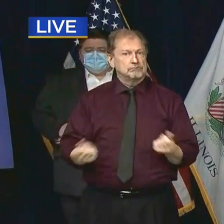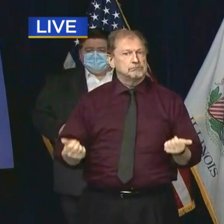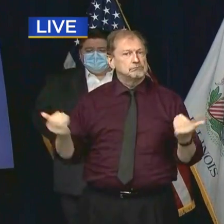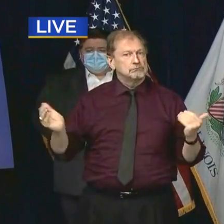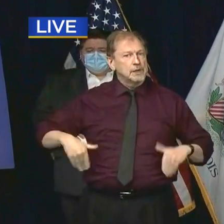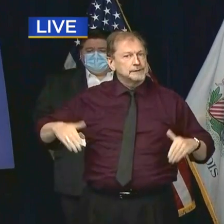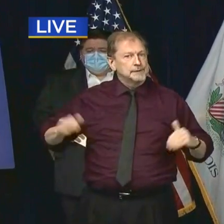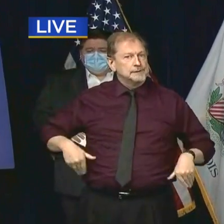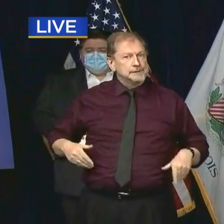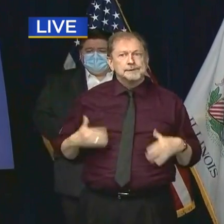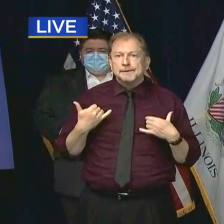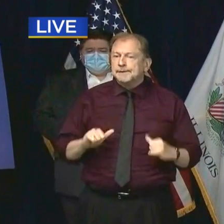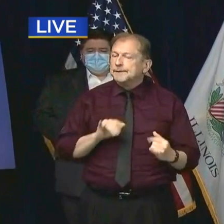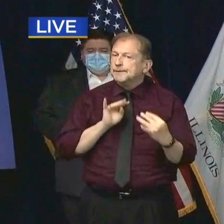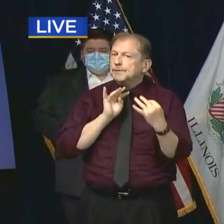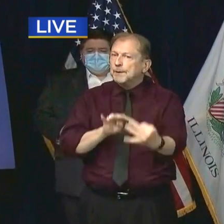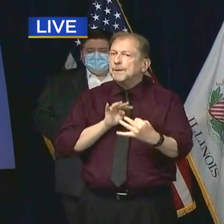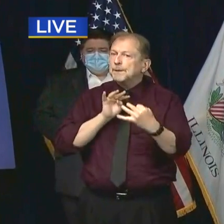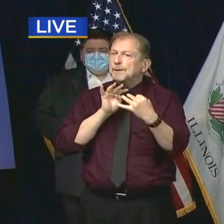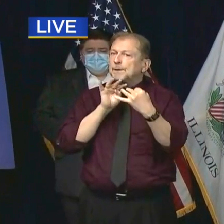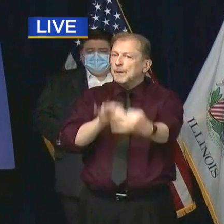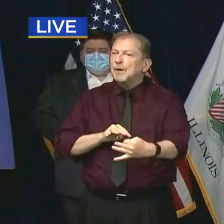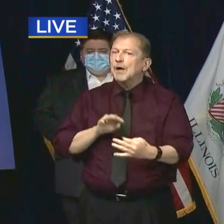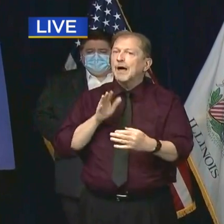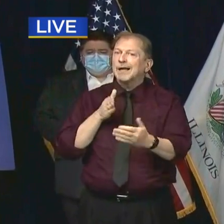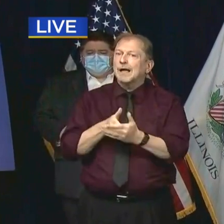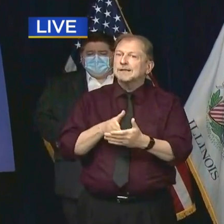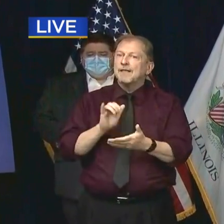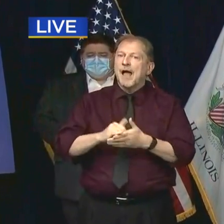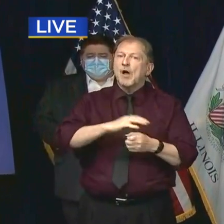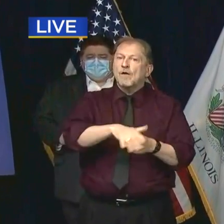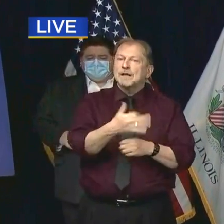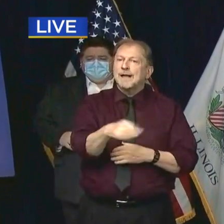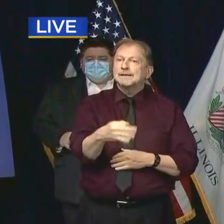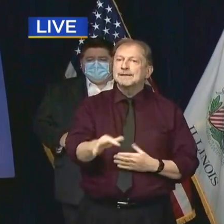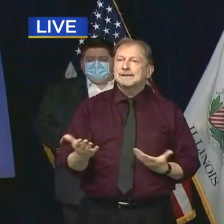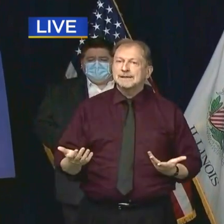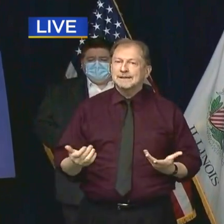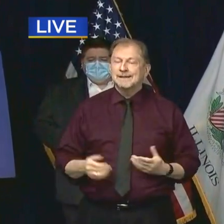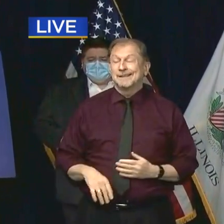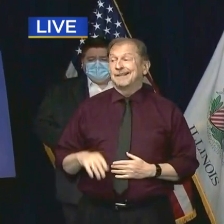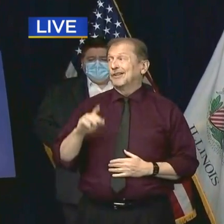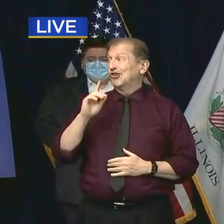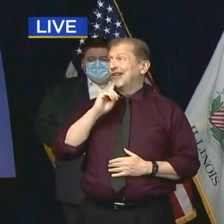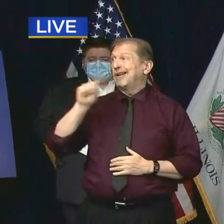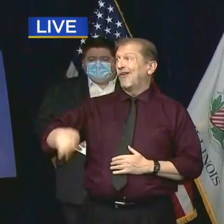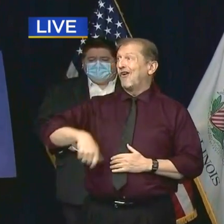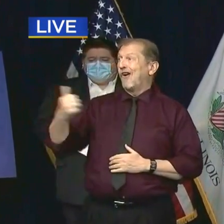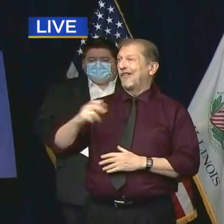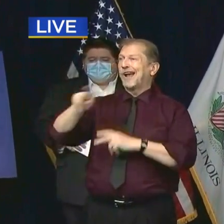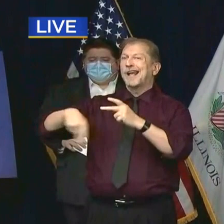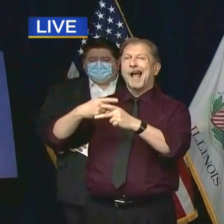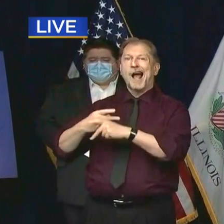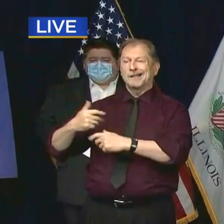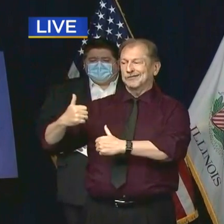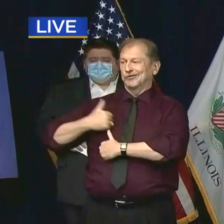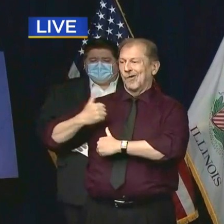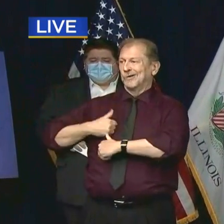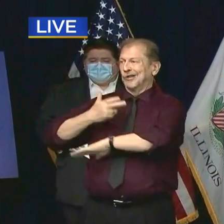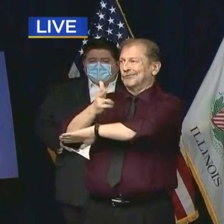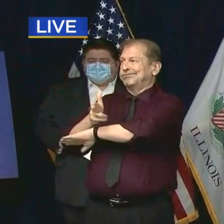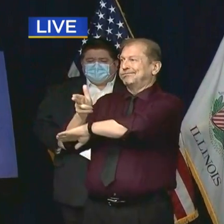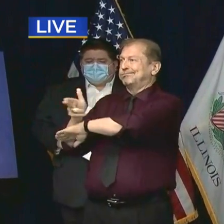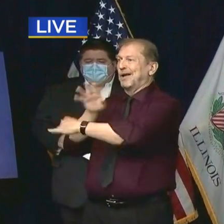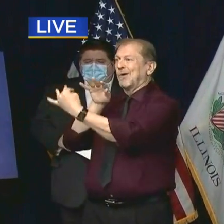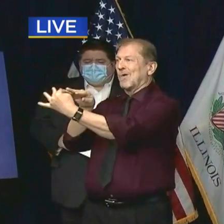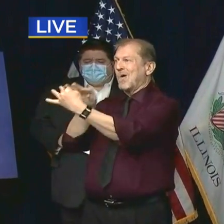war with an enemy. If this was a traditional war where there were soldiers outside